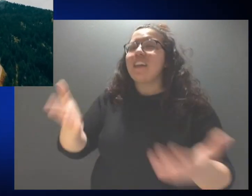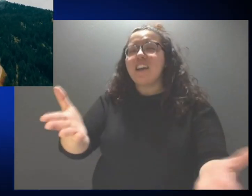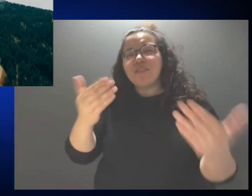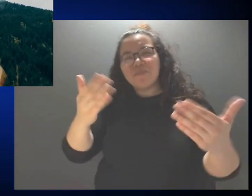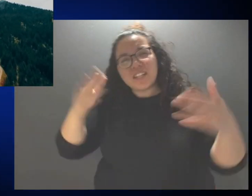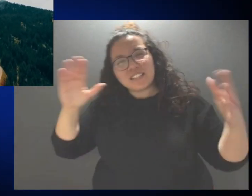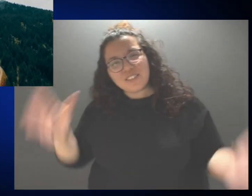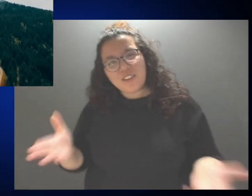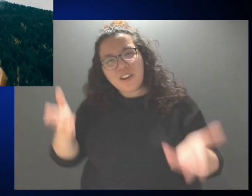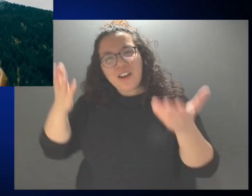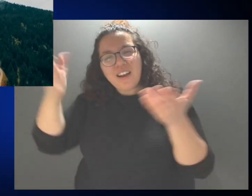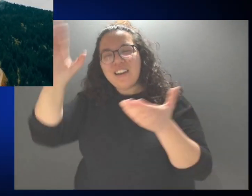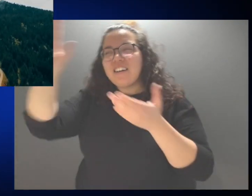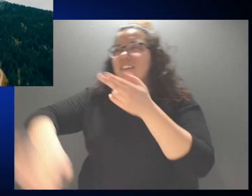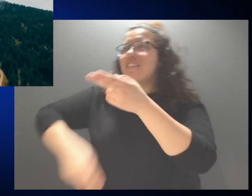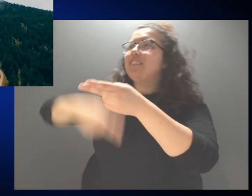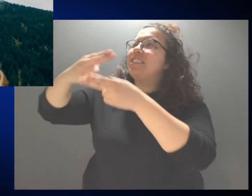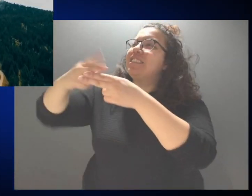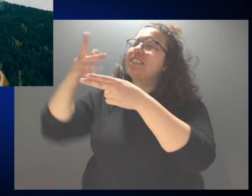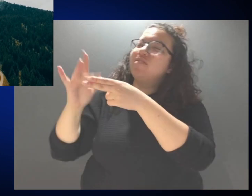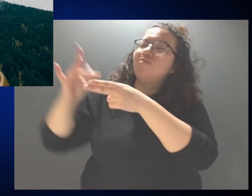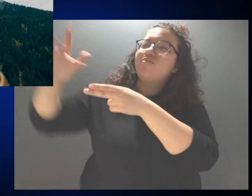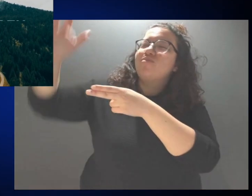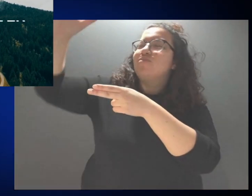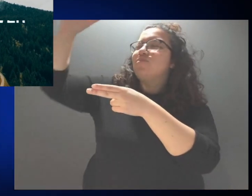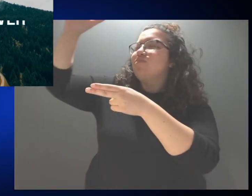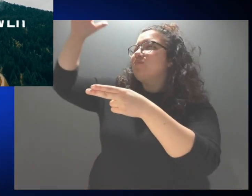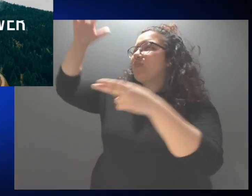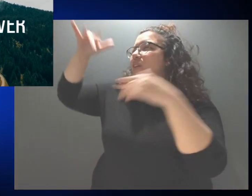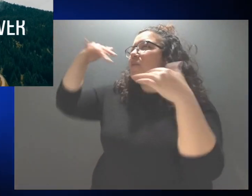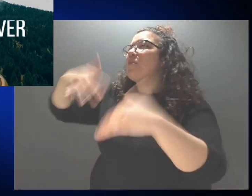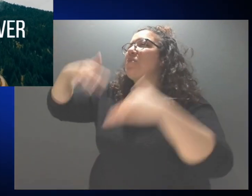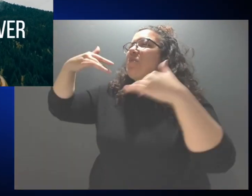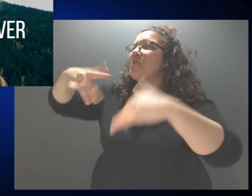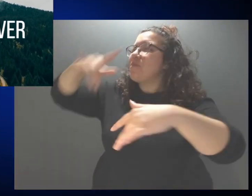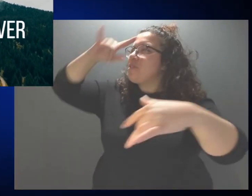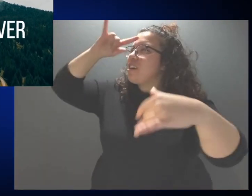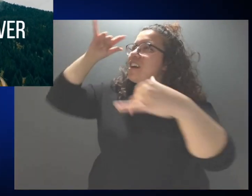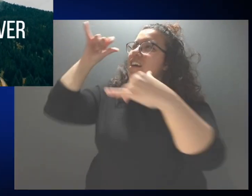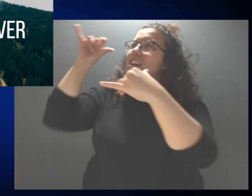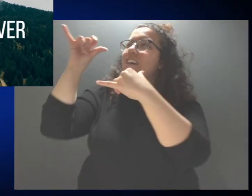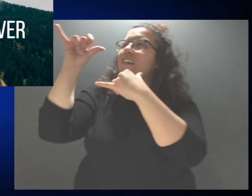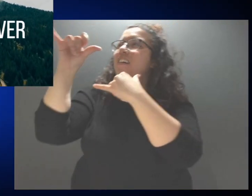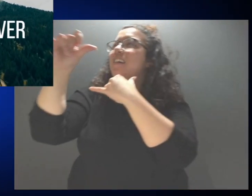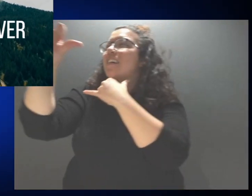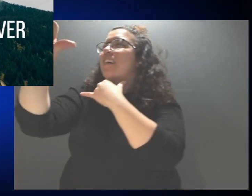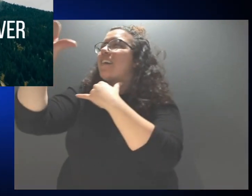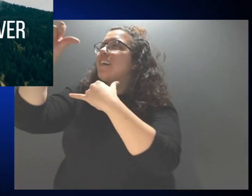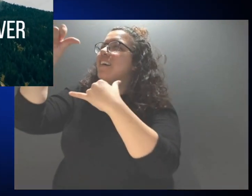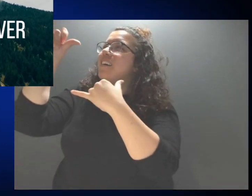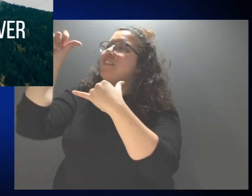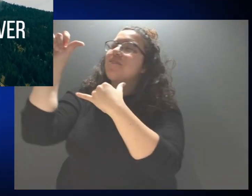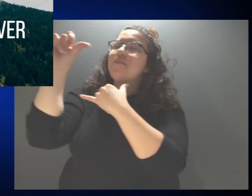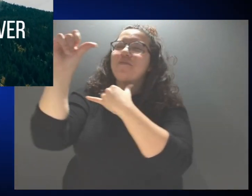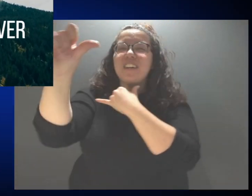Come exalt His name forever.